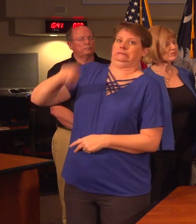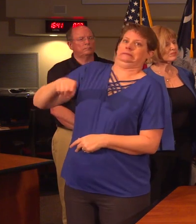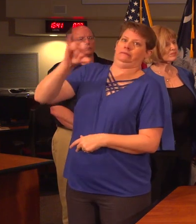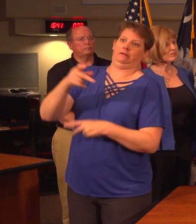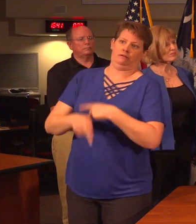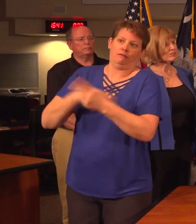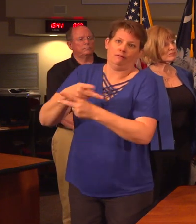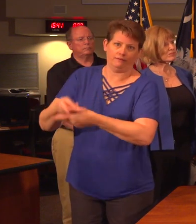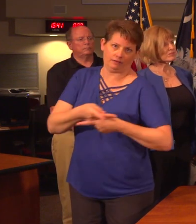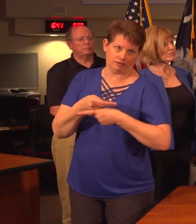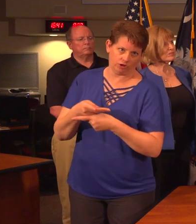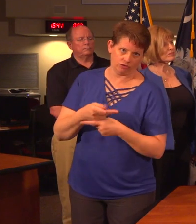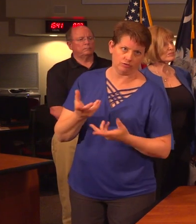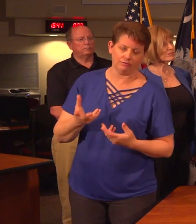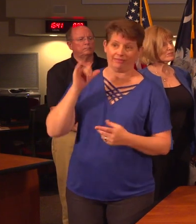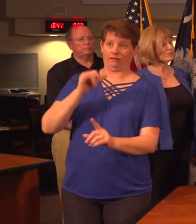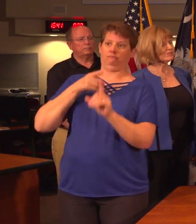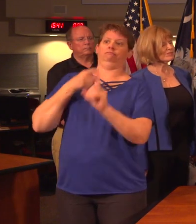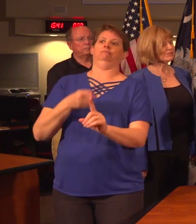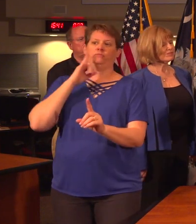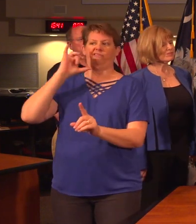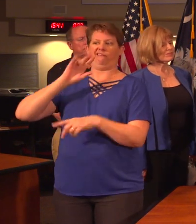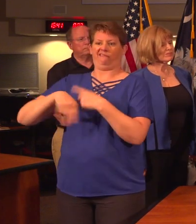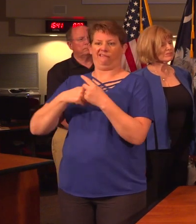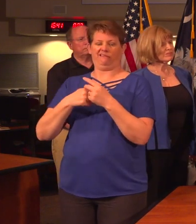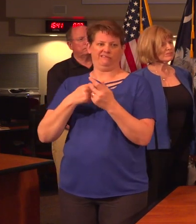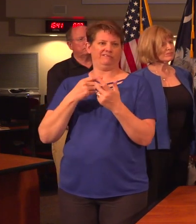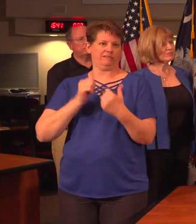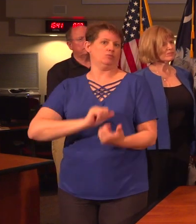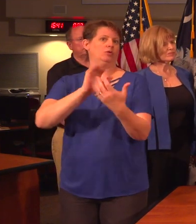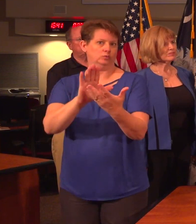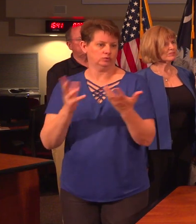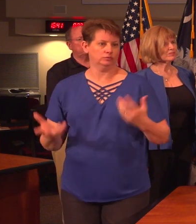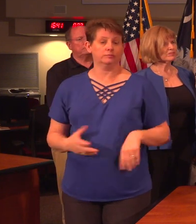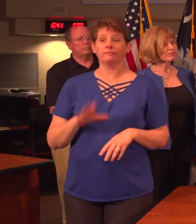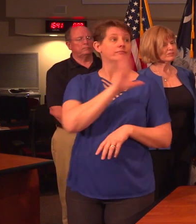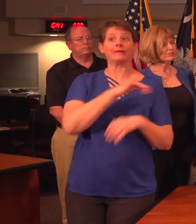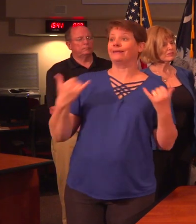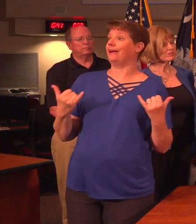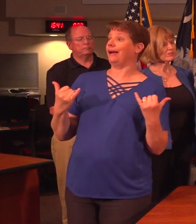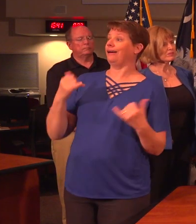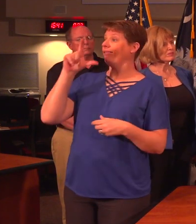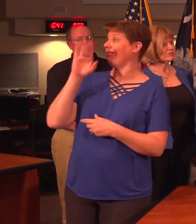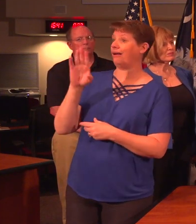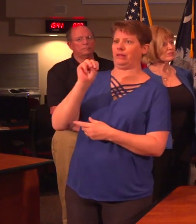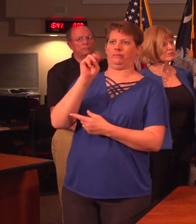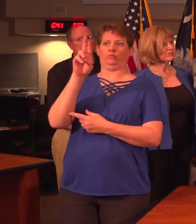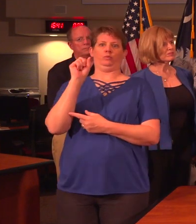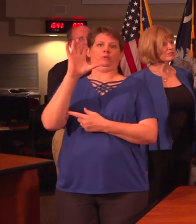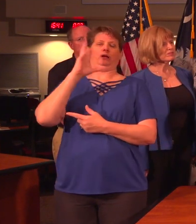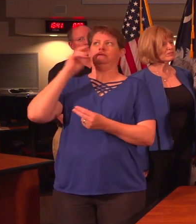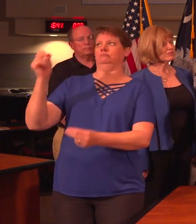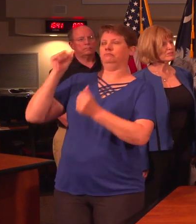that need it. That is the whole purpose of that and that's the good news. We now have these labs. MUSC was very quickly